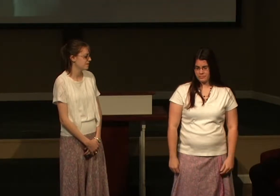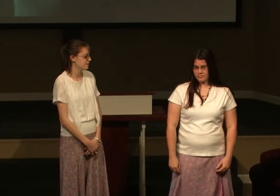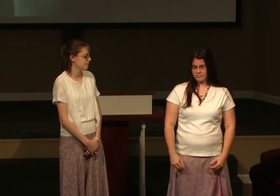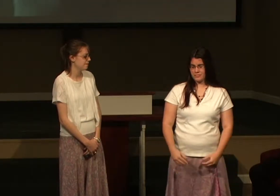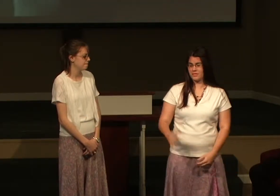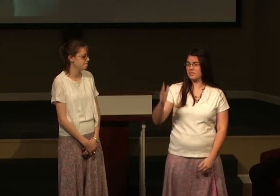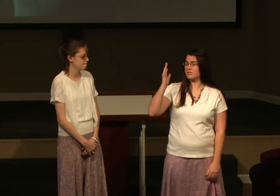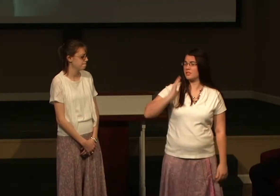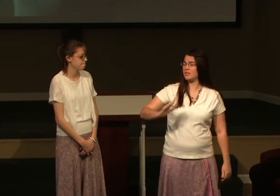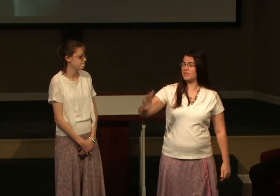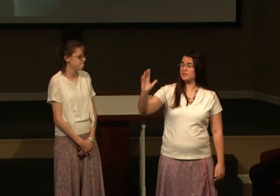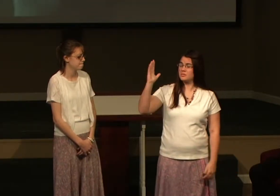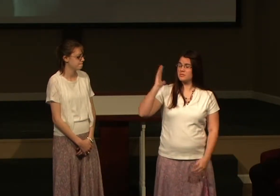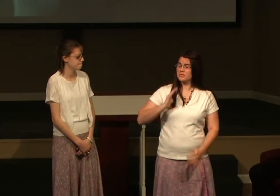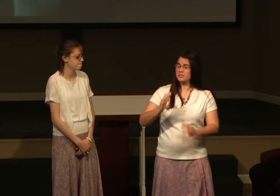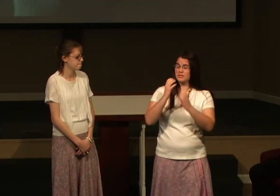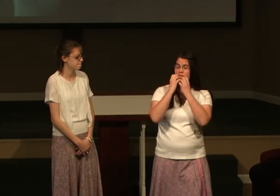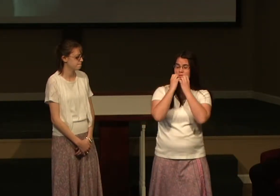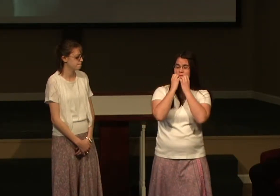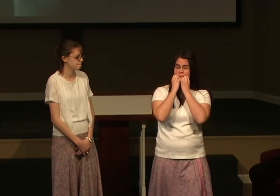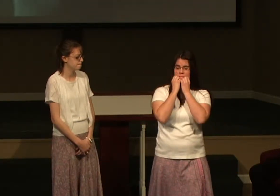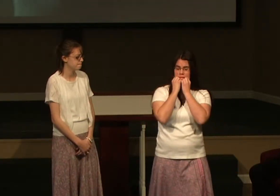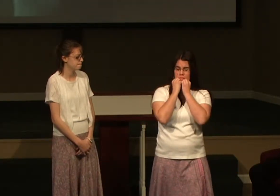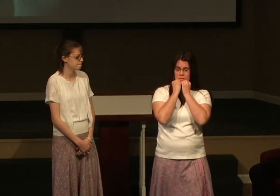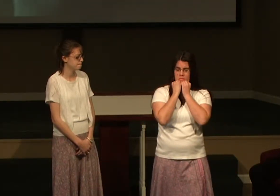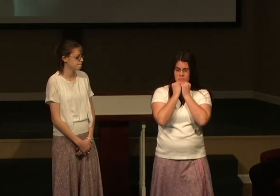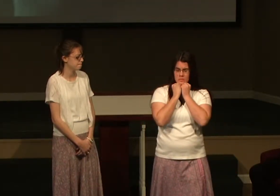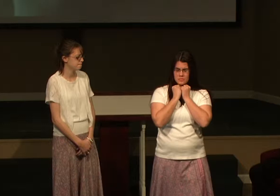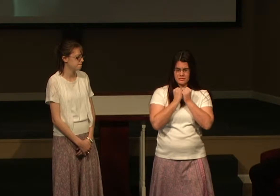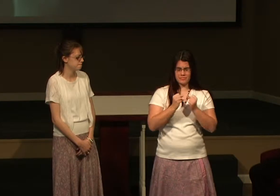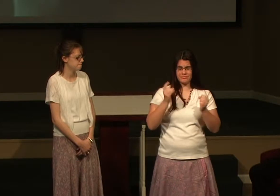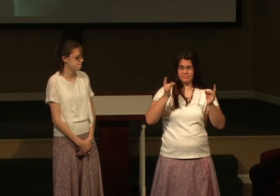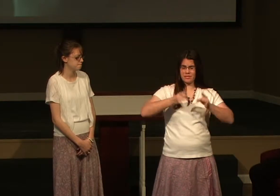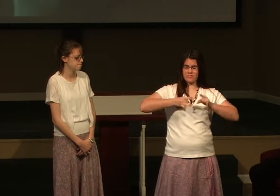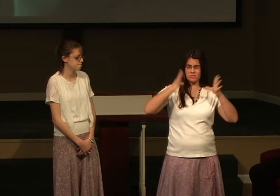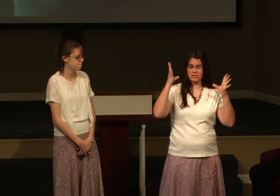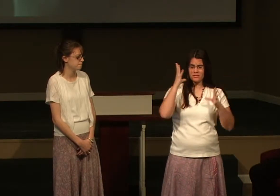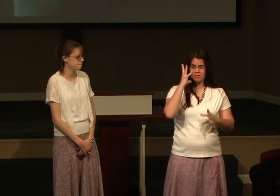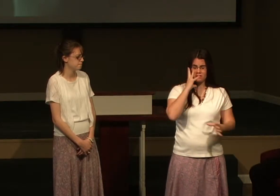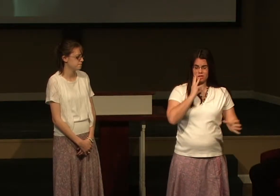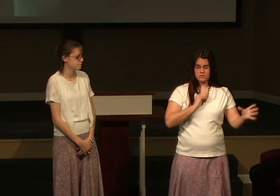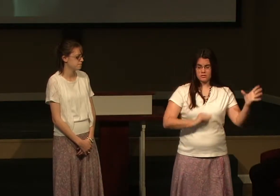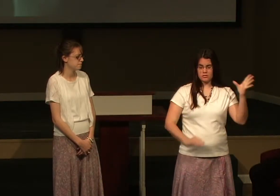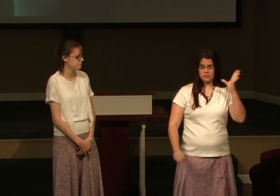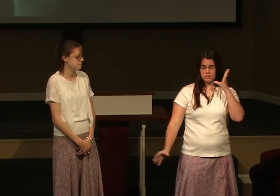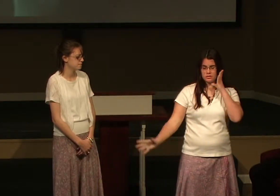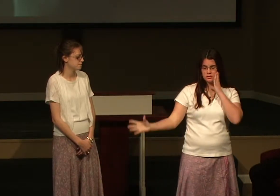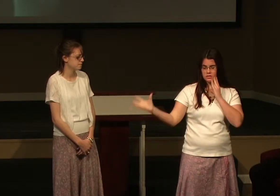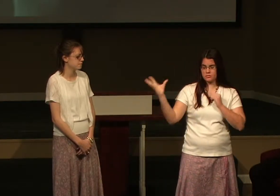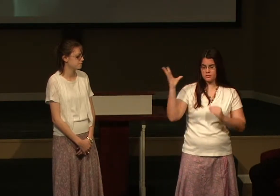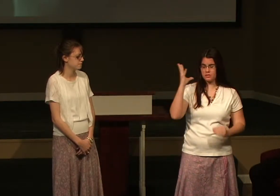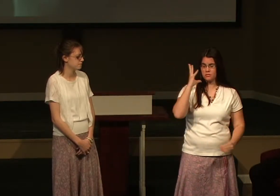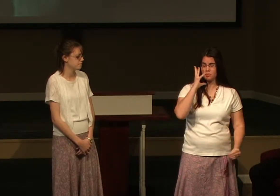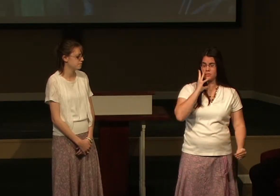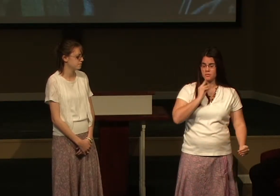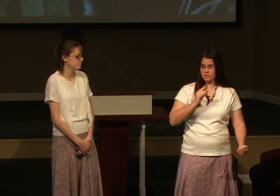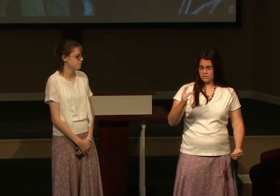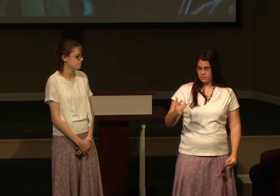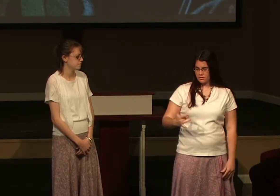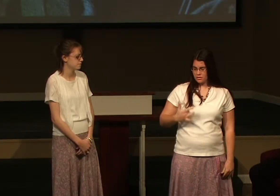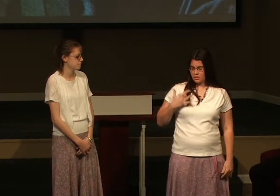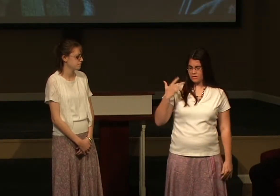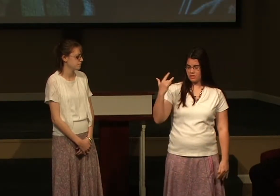And the shadows she has clung to, painful things she has been